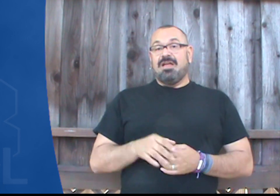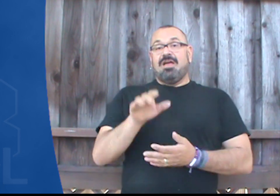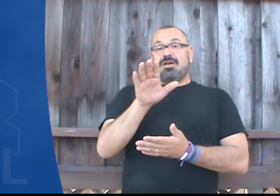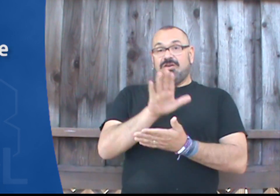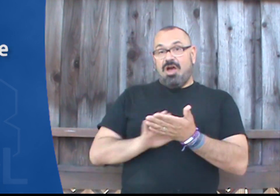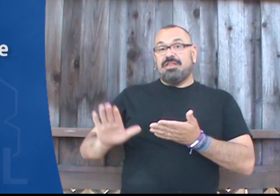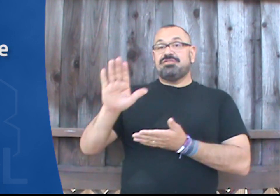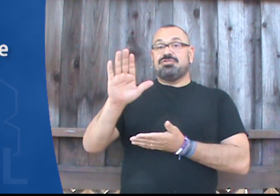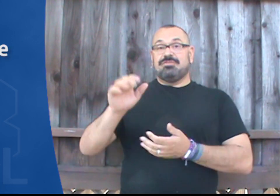College,